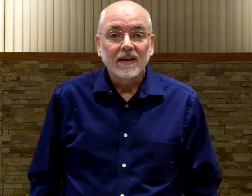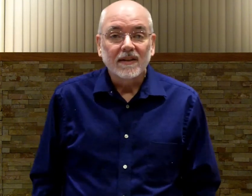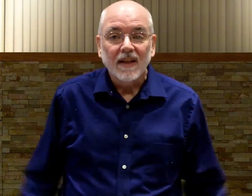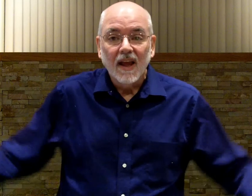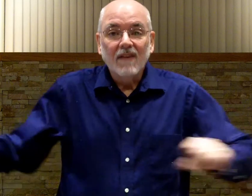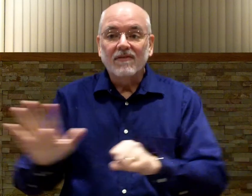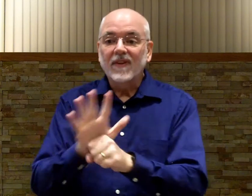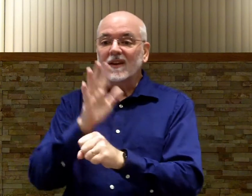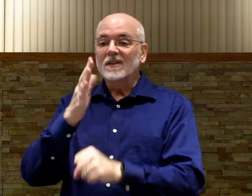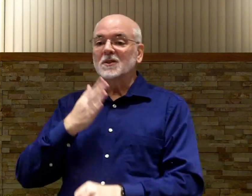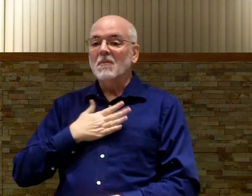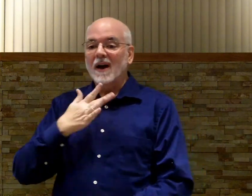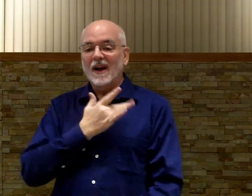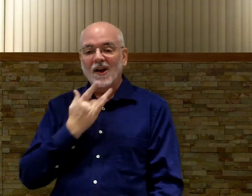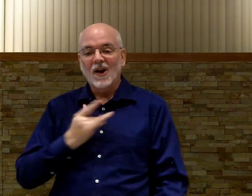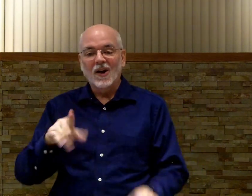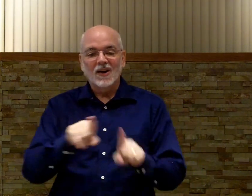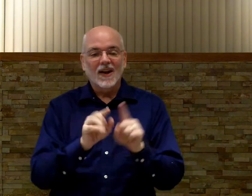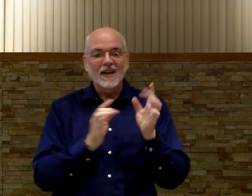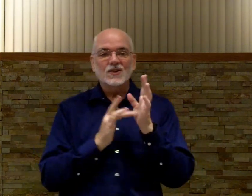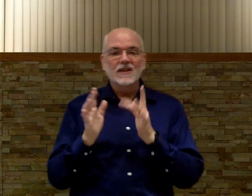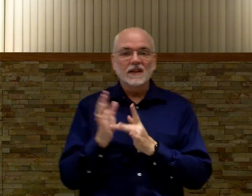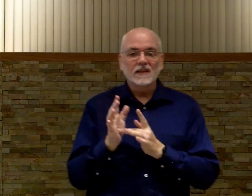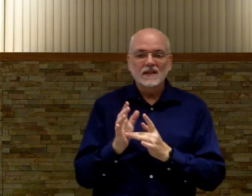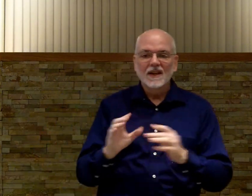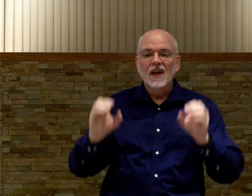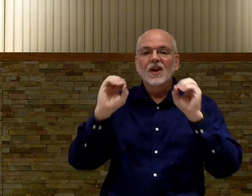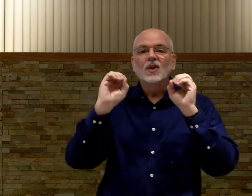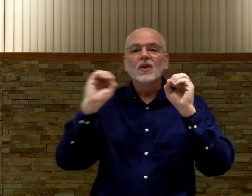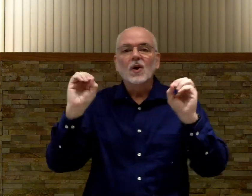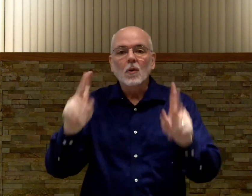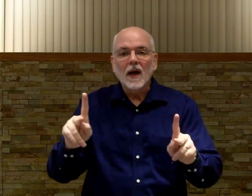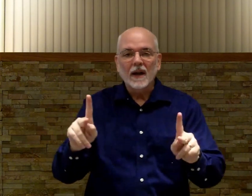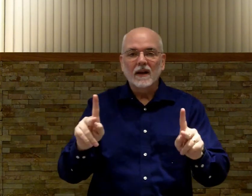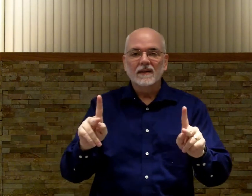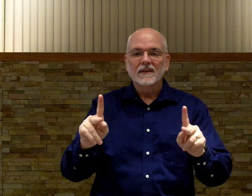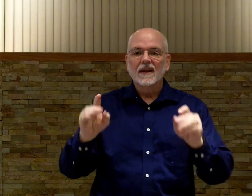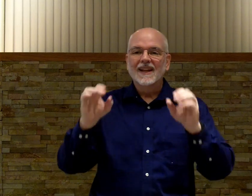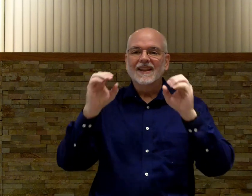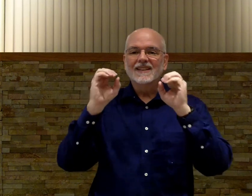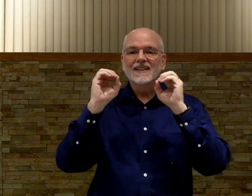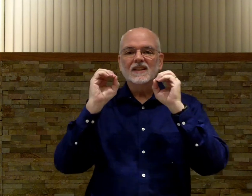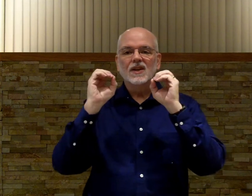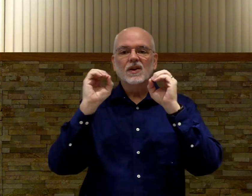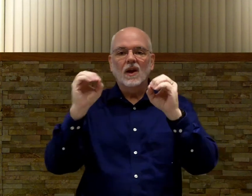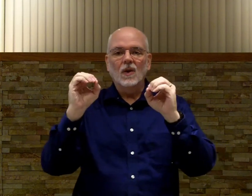nobody fills my heart like Jesus. Nobody. This is no.